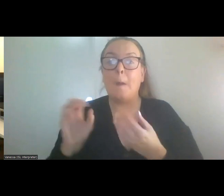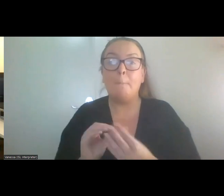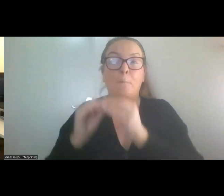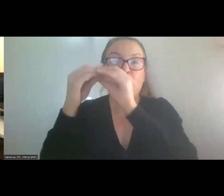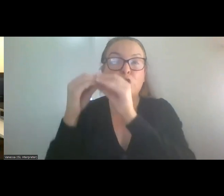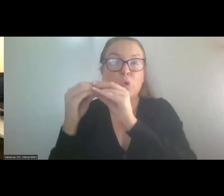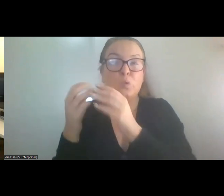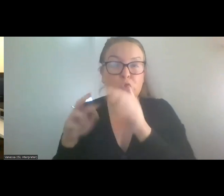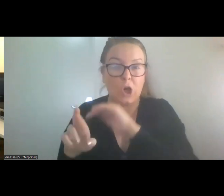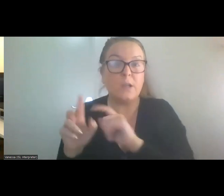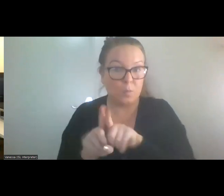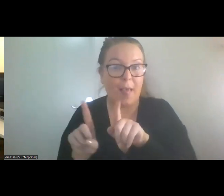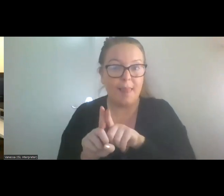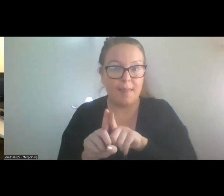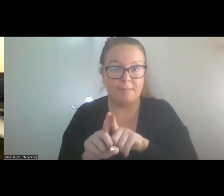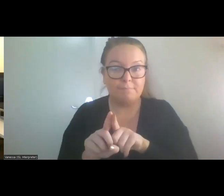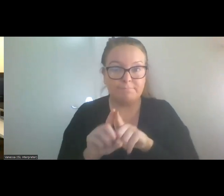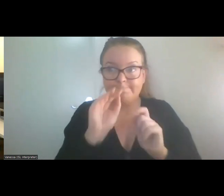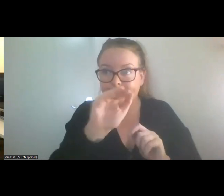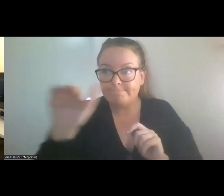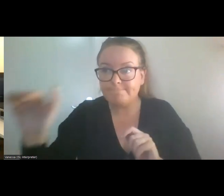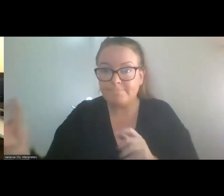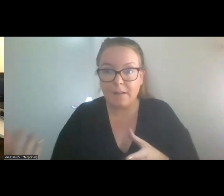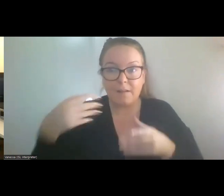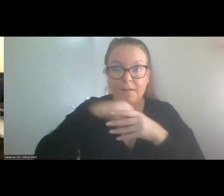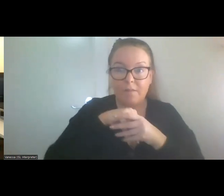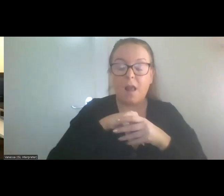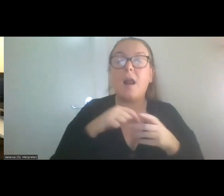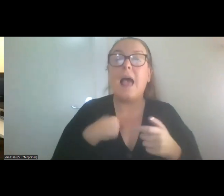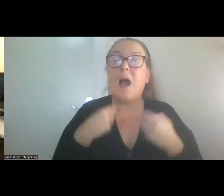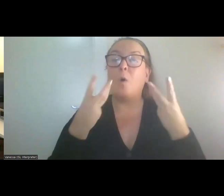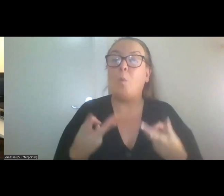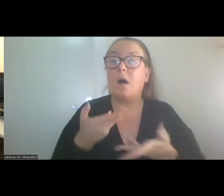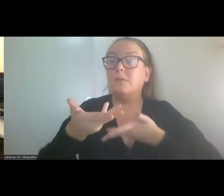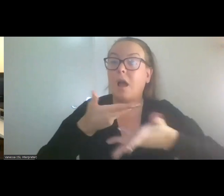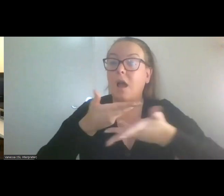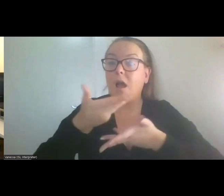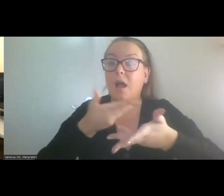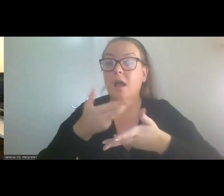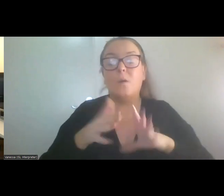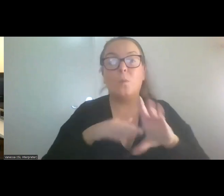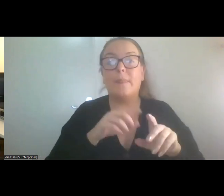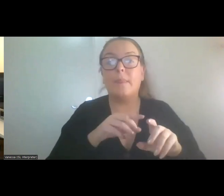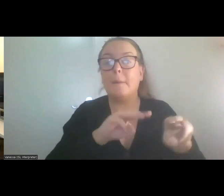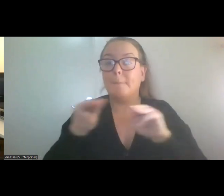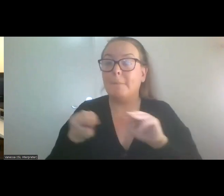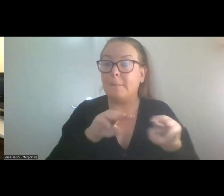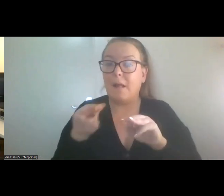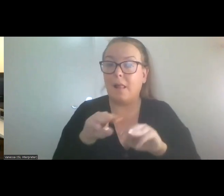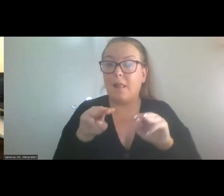also wanted to talk to people who were studying nature